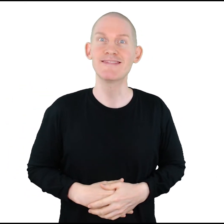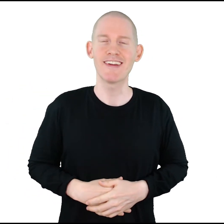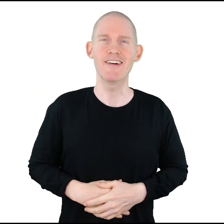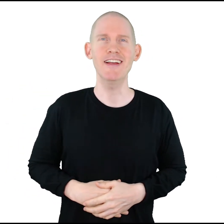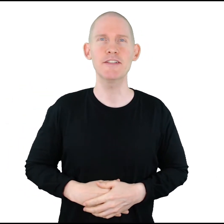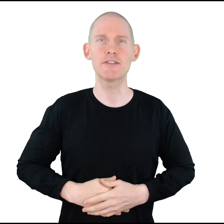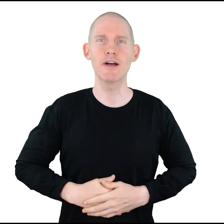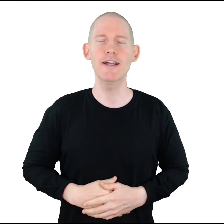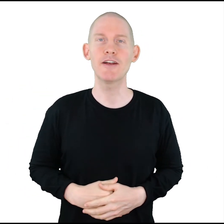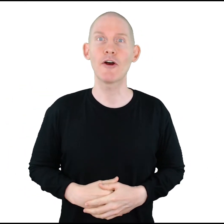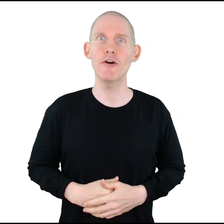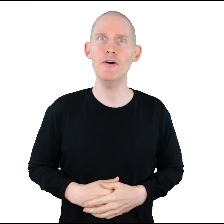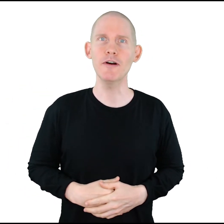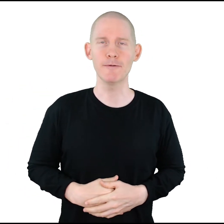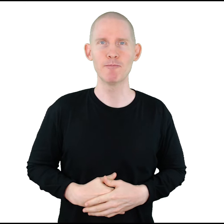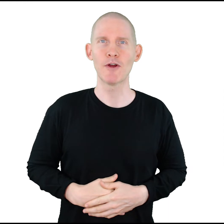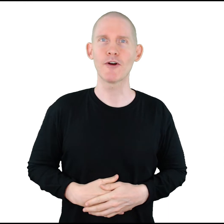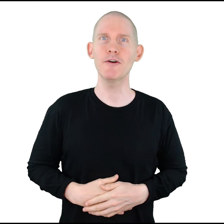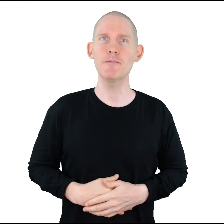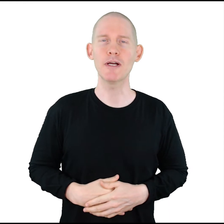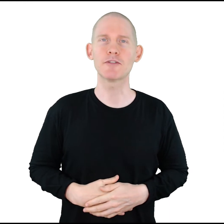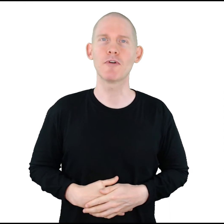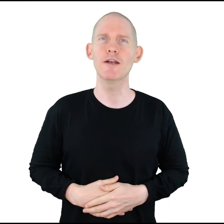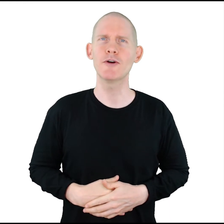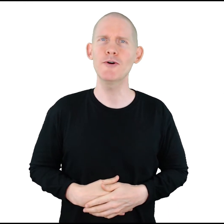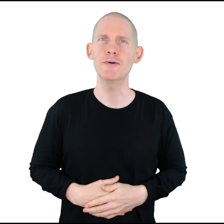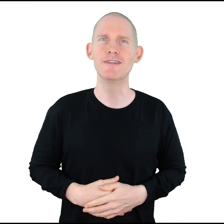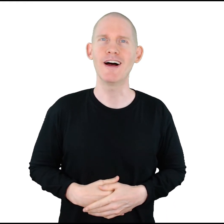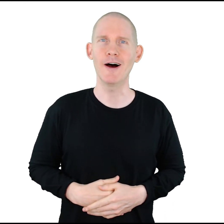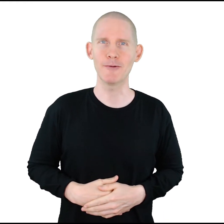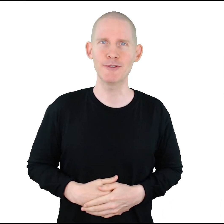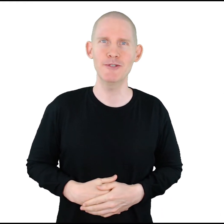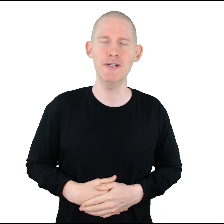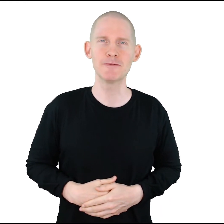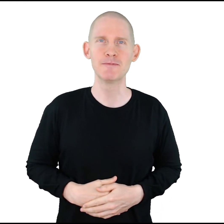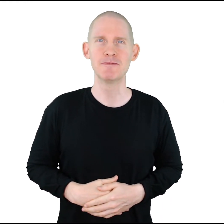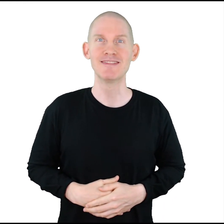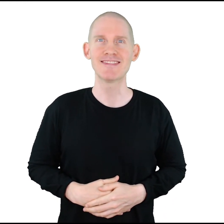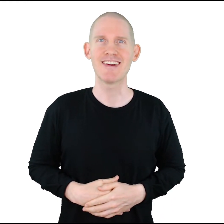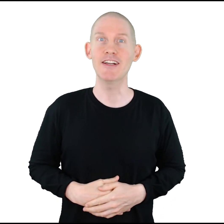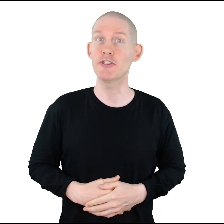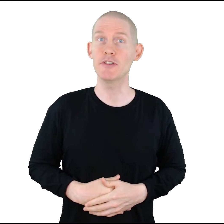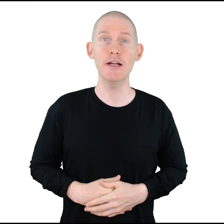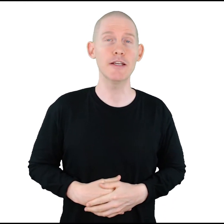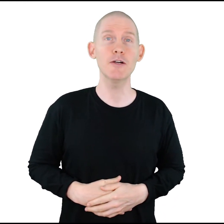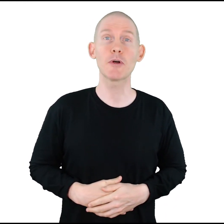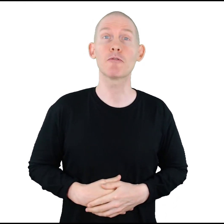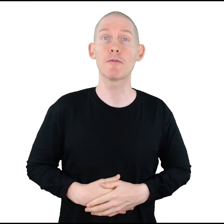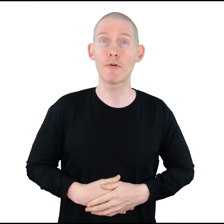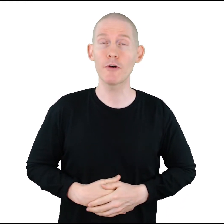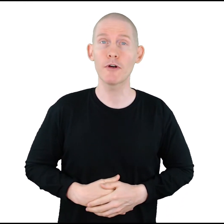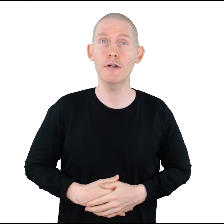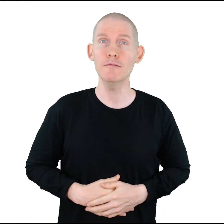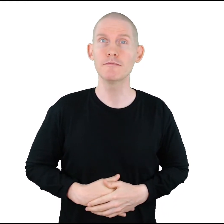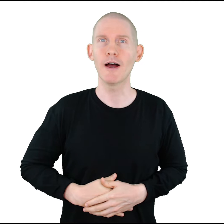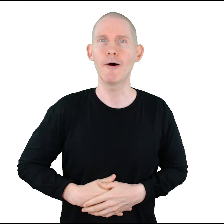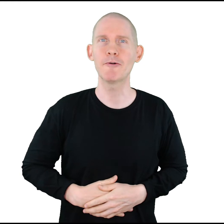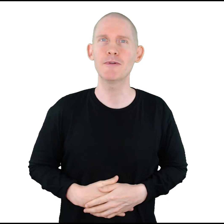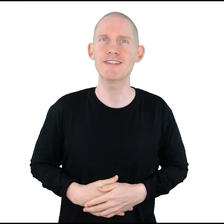All right, let's sign her. Her best friend who. How would you do it? All right, she's not here. We're going to refer to her. How would we